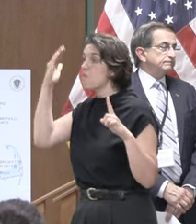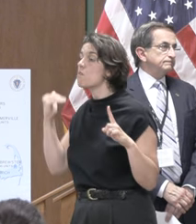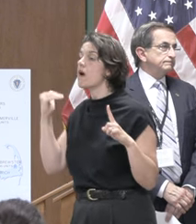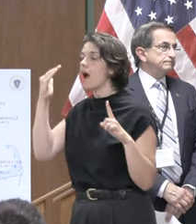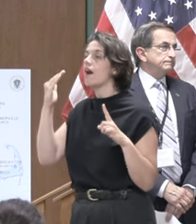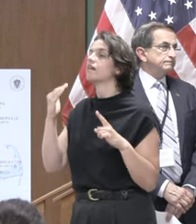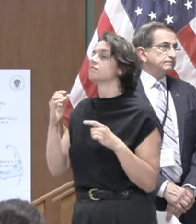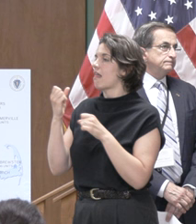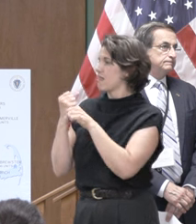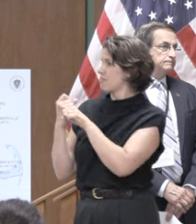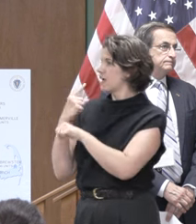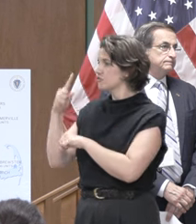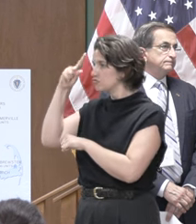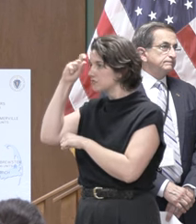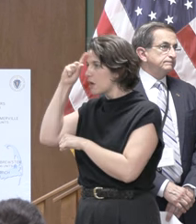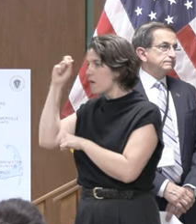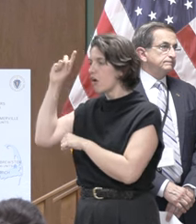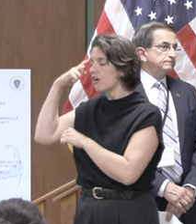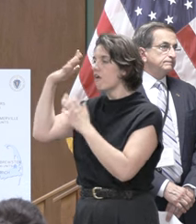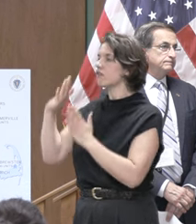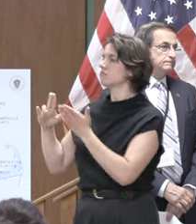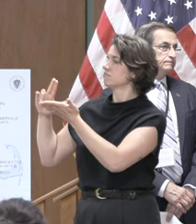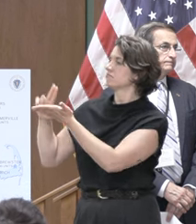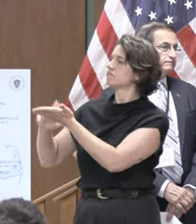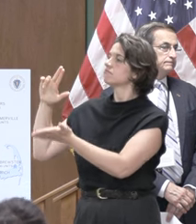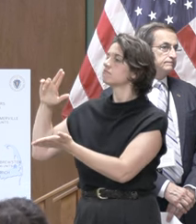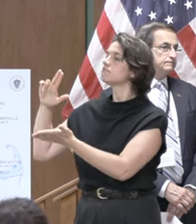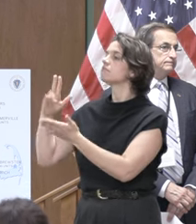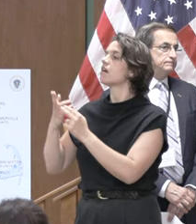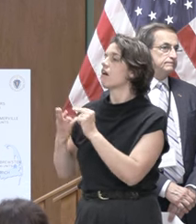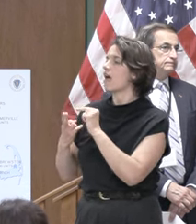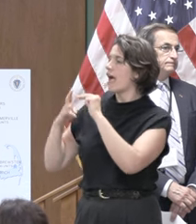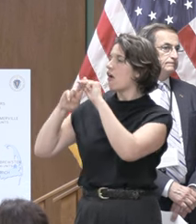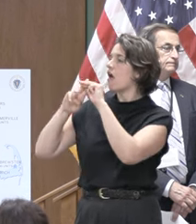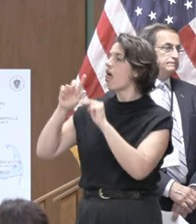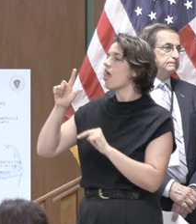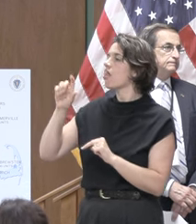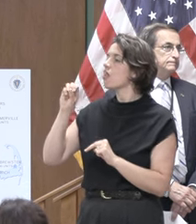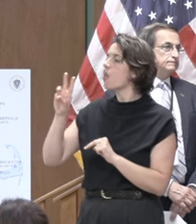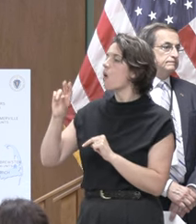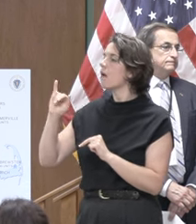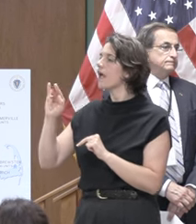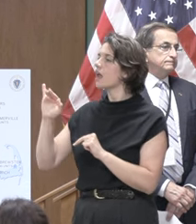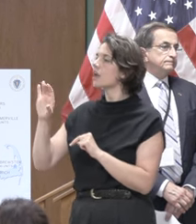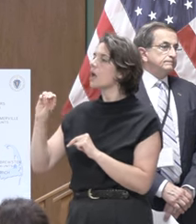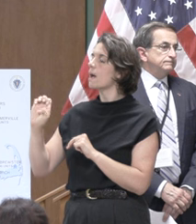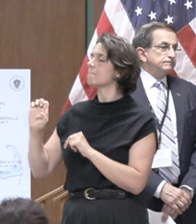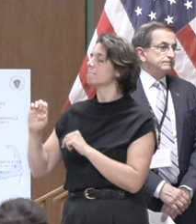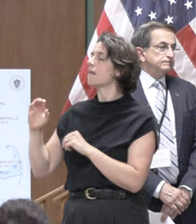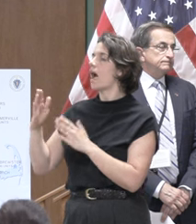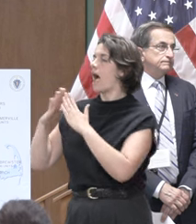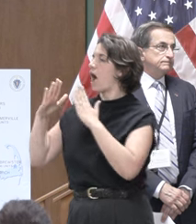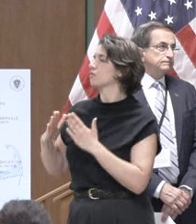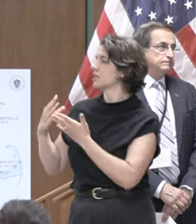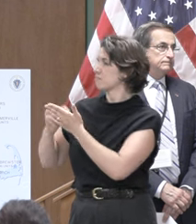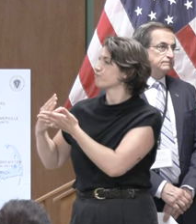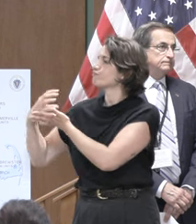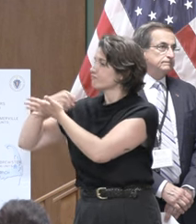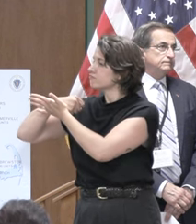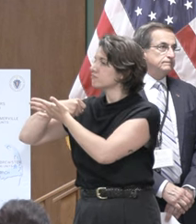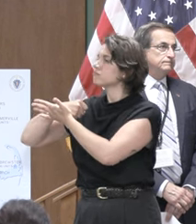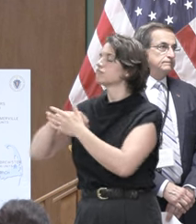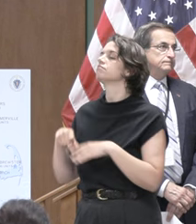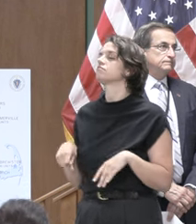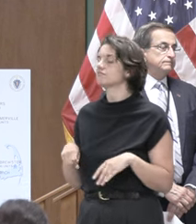law last summer an increase in the low-income housing tax credits from 40 million a year to 60 million dollars a year so from that